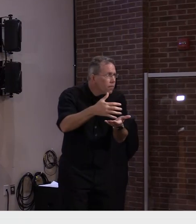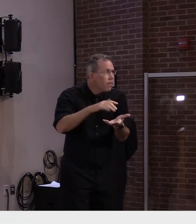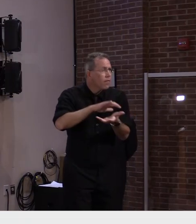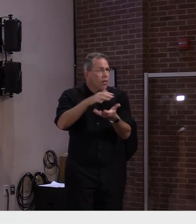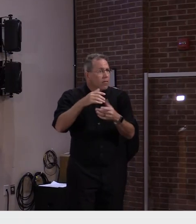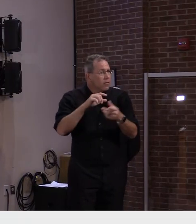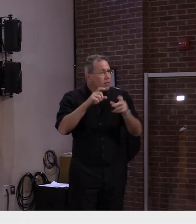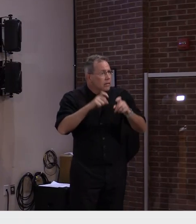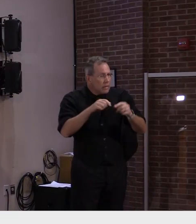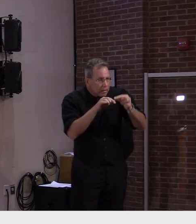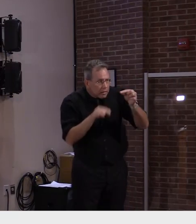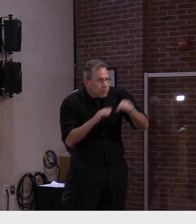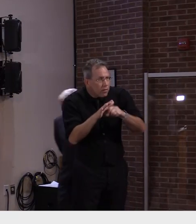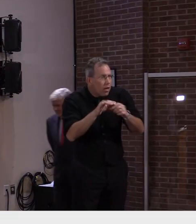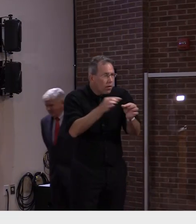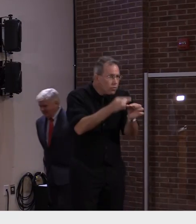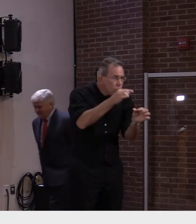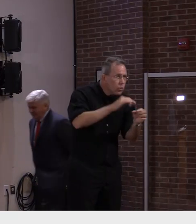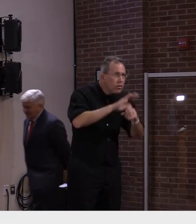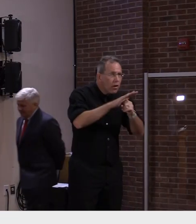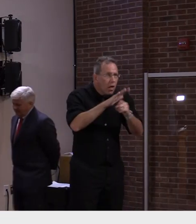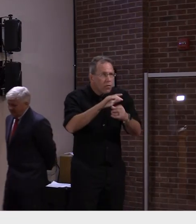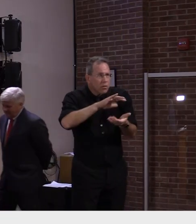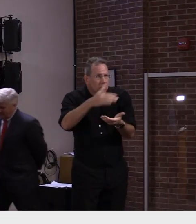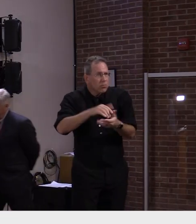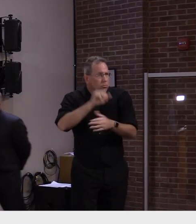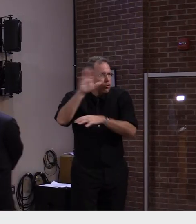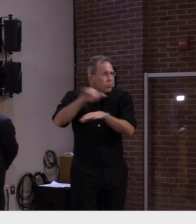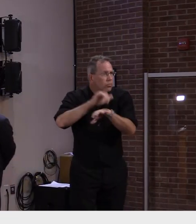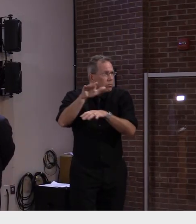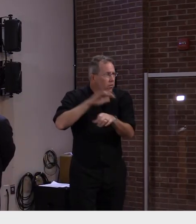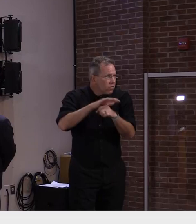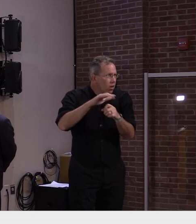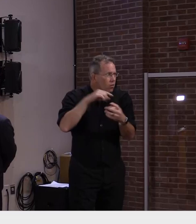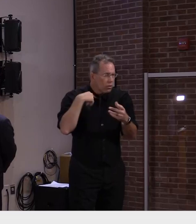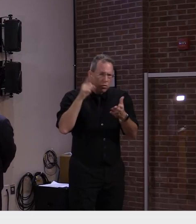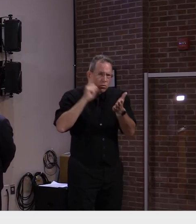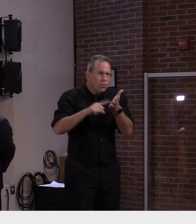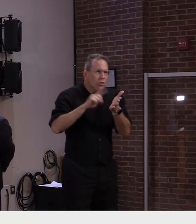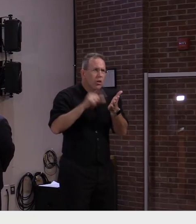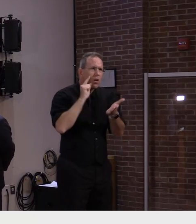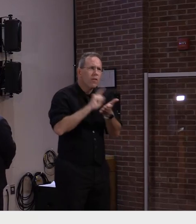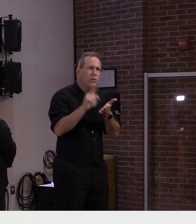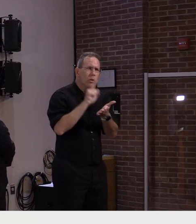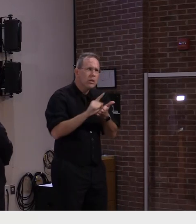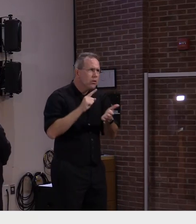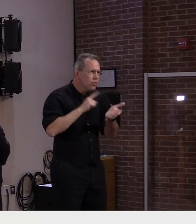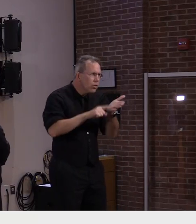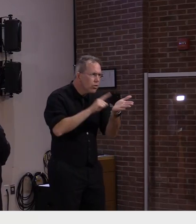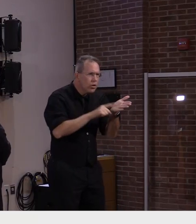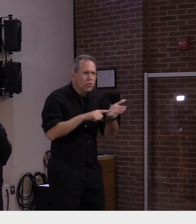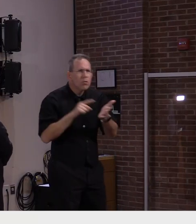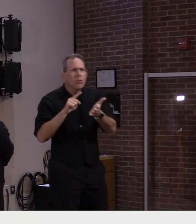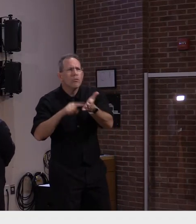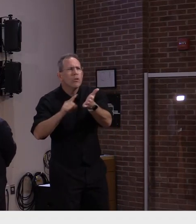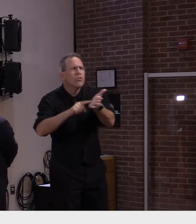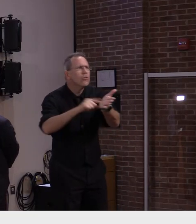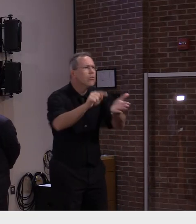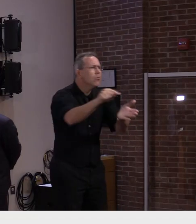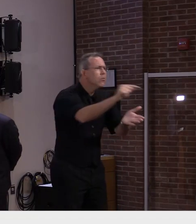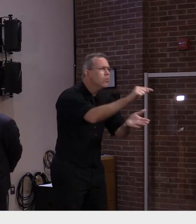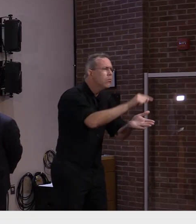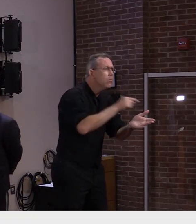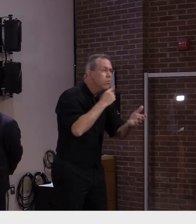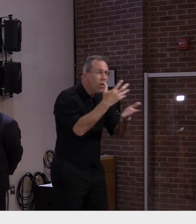center, we get a report out from our facilities about how much reagent they have, how many collection